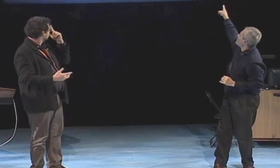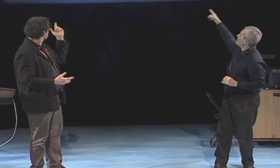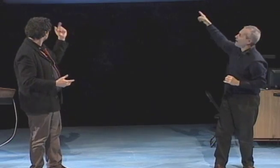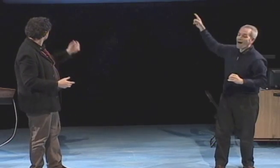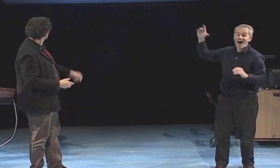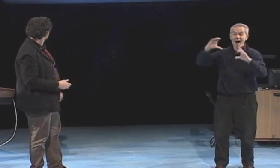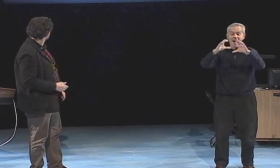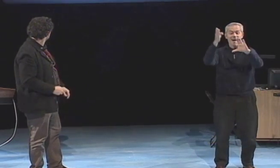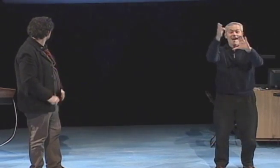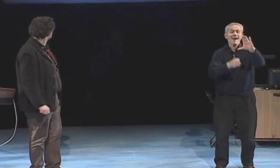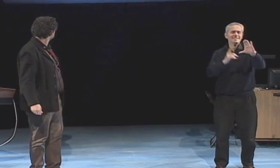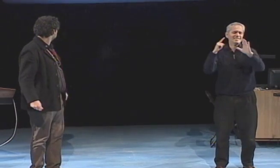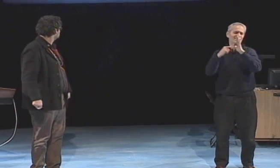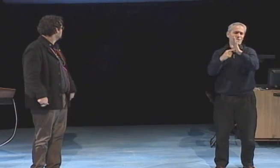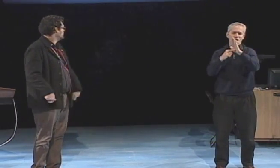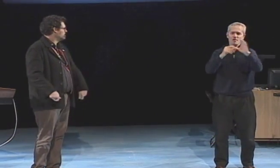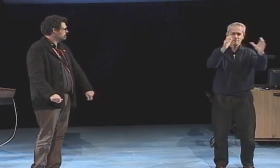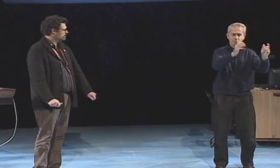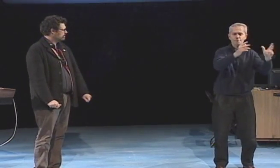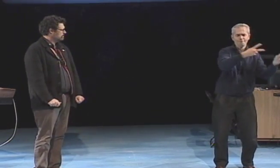and batteries.